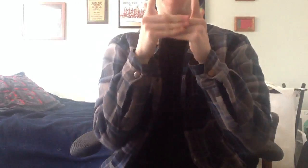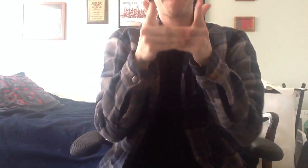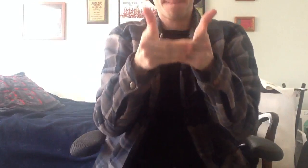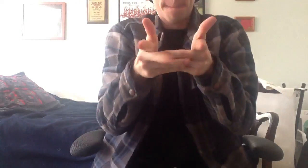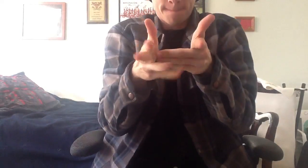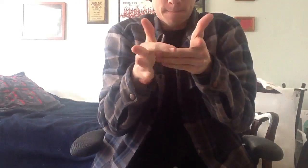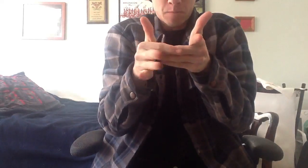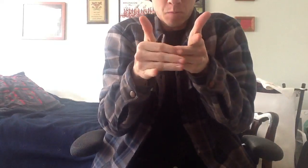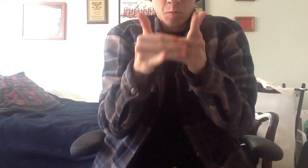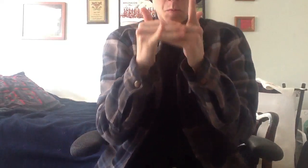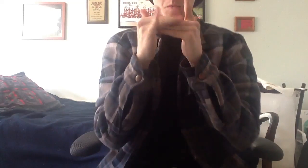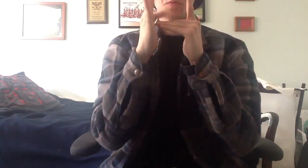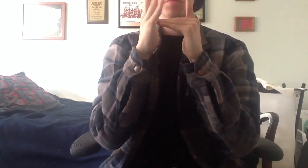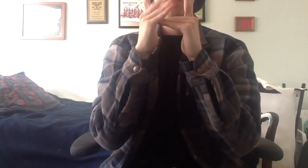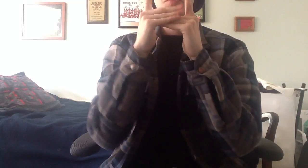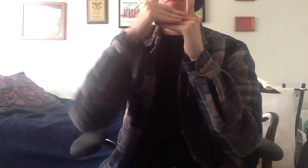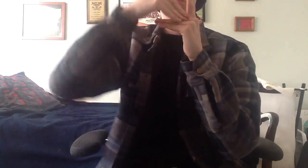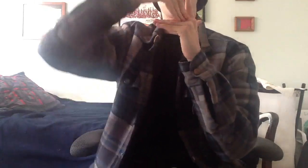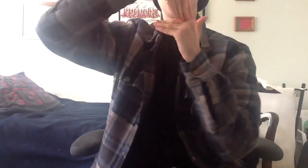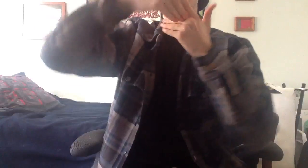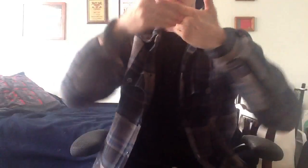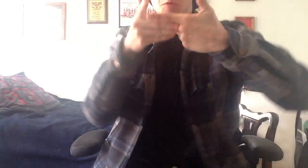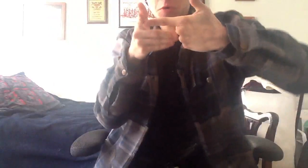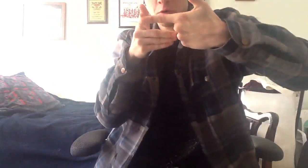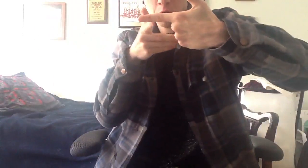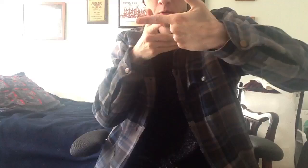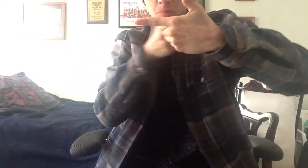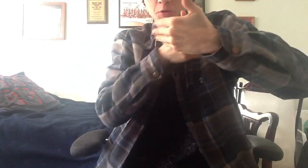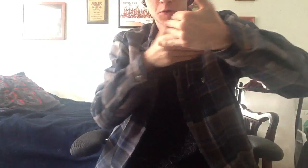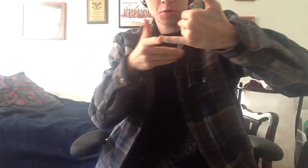Leave the B shit alone, leave the bullshit at home I'm gone